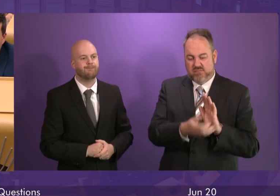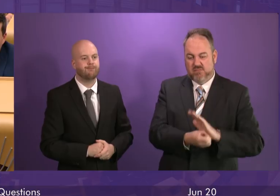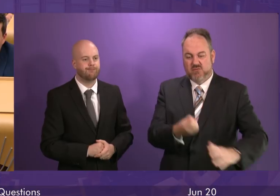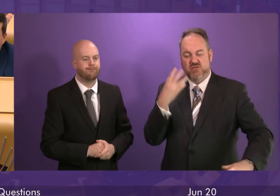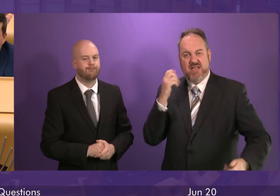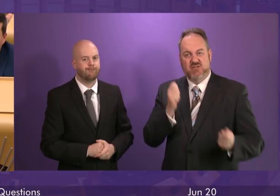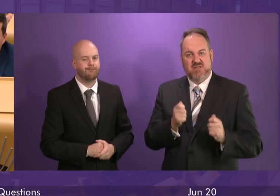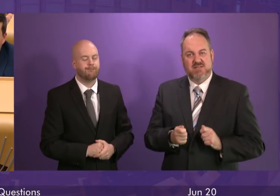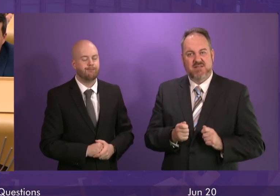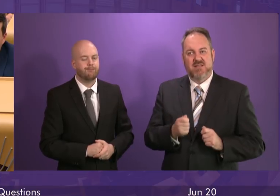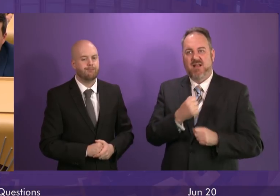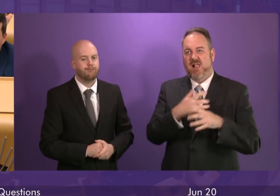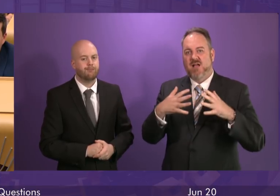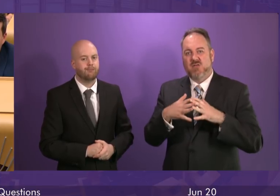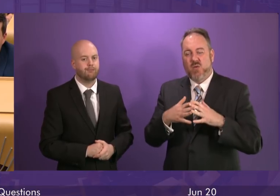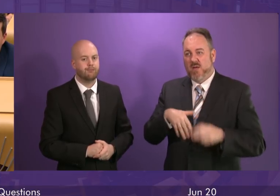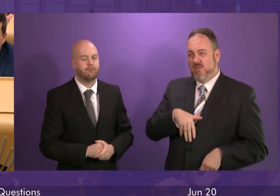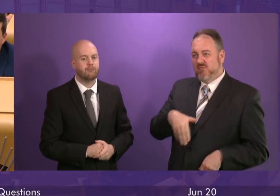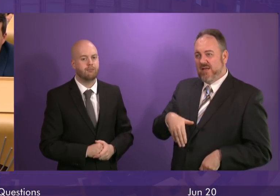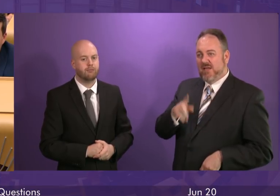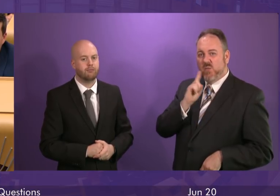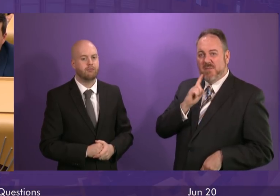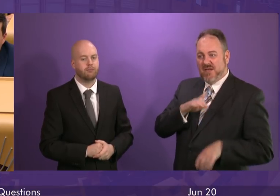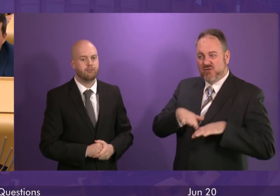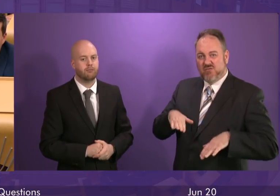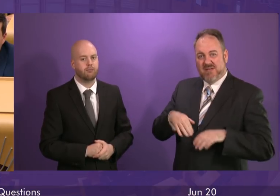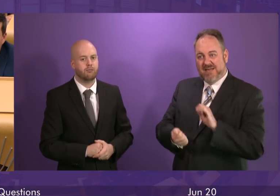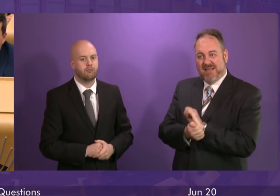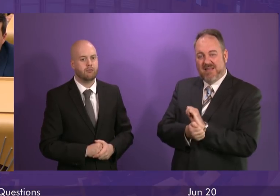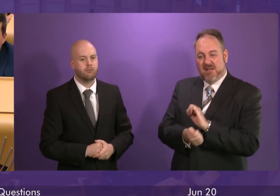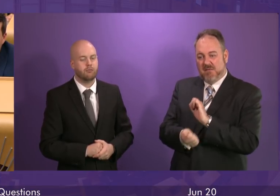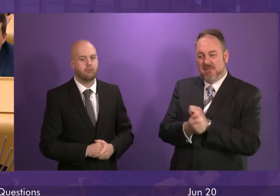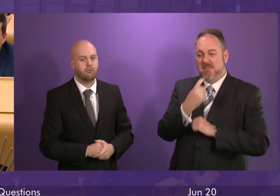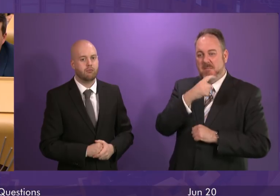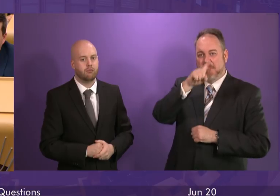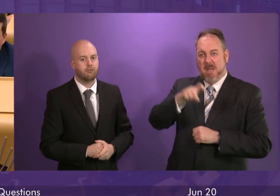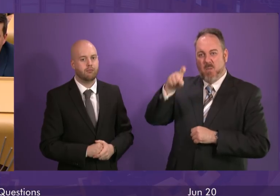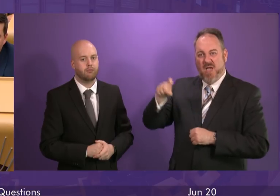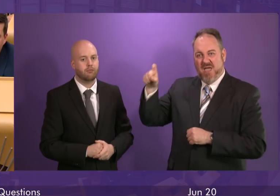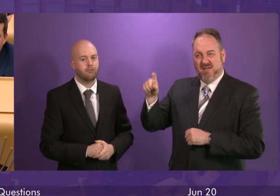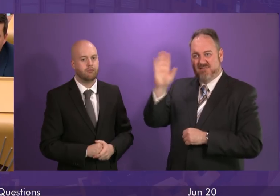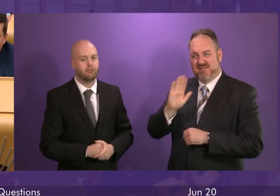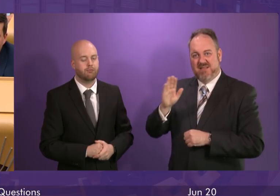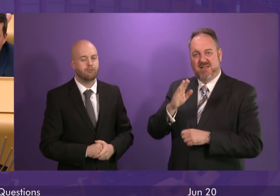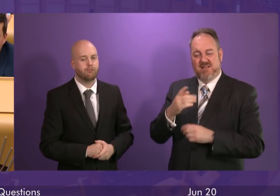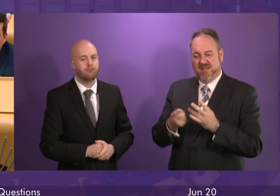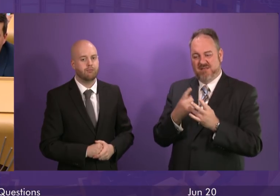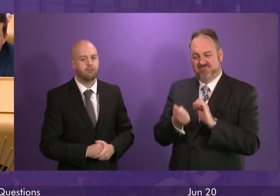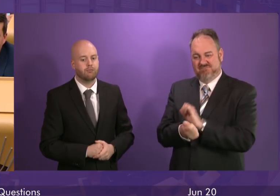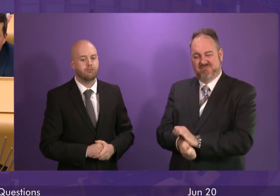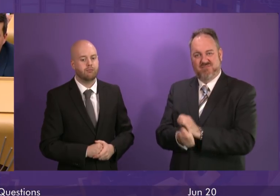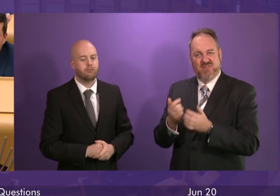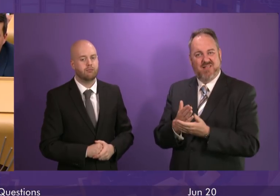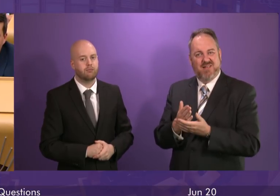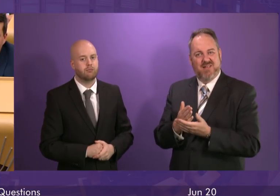children and pregnant women behind barbed wire at Dungayville and a hostile environment which persecutes instead of